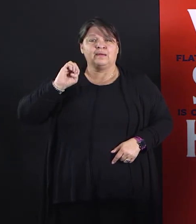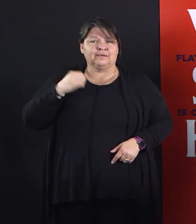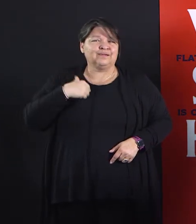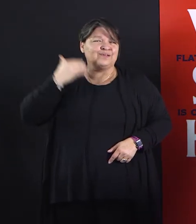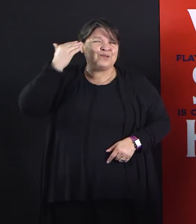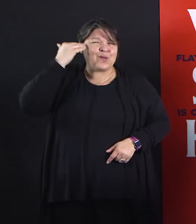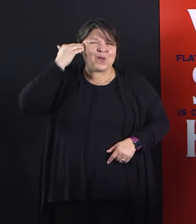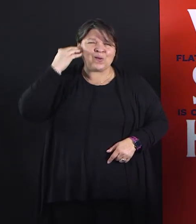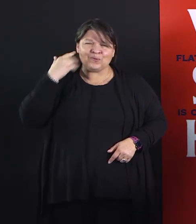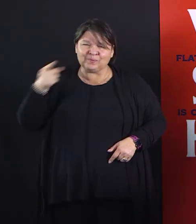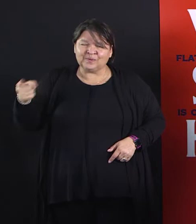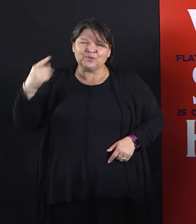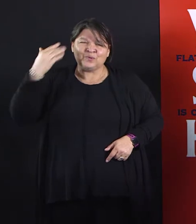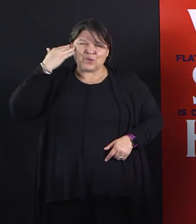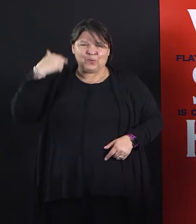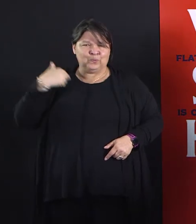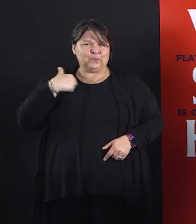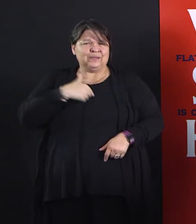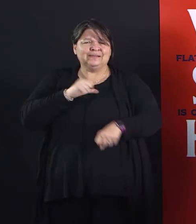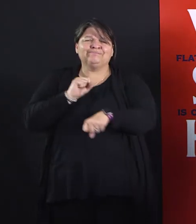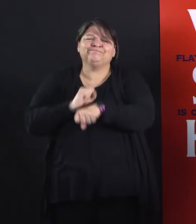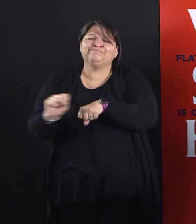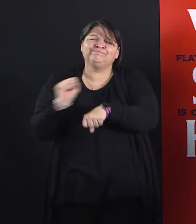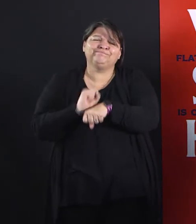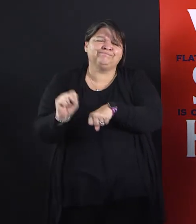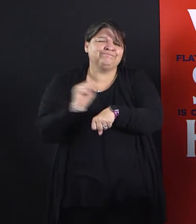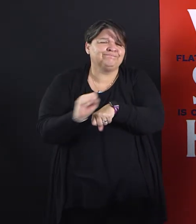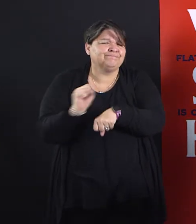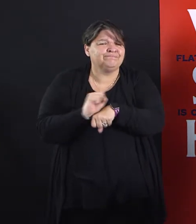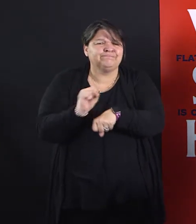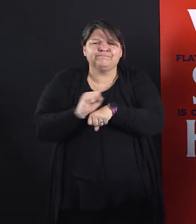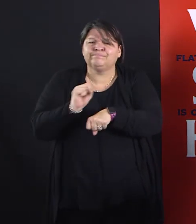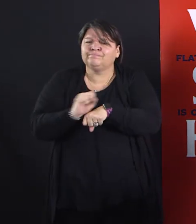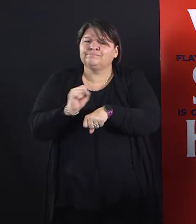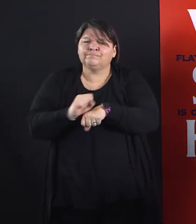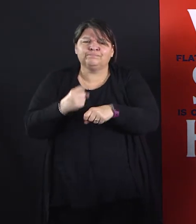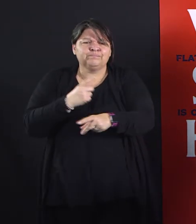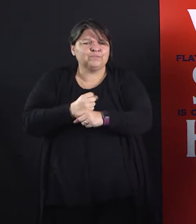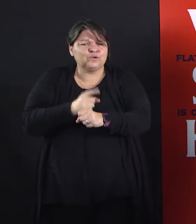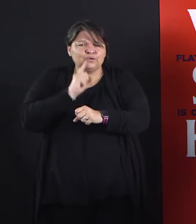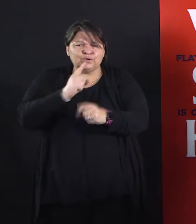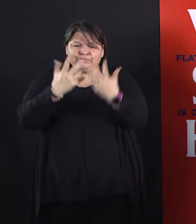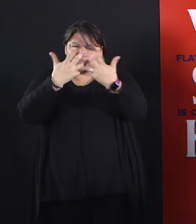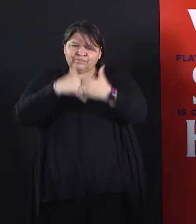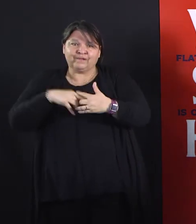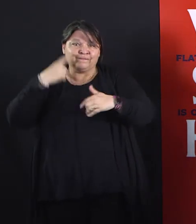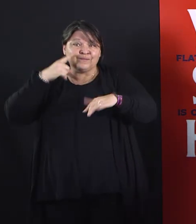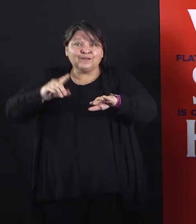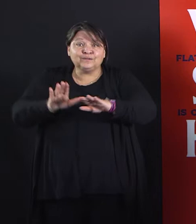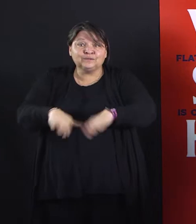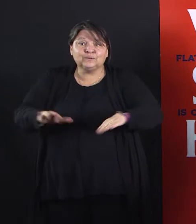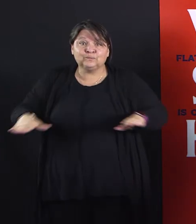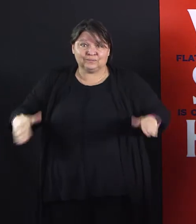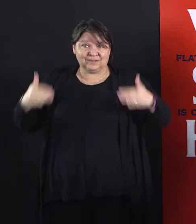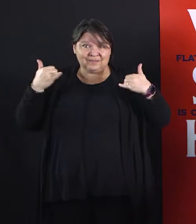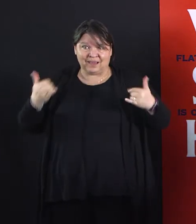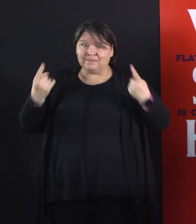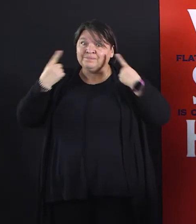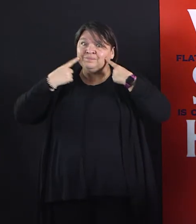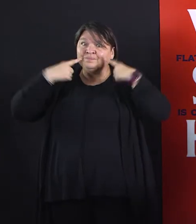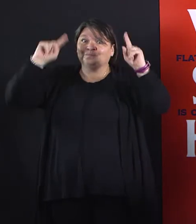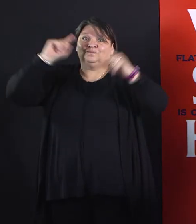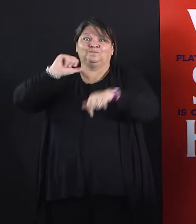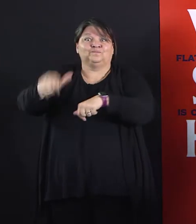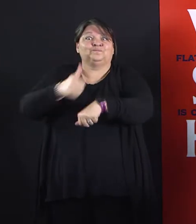rallied in the last few days, and we've built a platform that today serves the need of essential workers that tomorrow can help all Tarrant